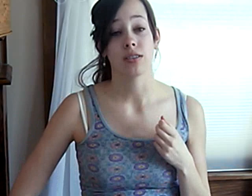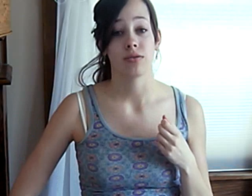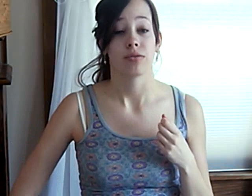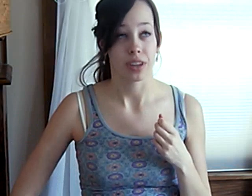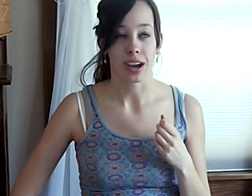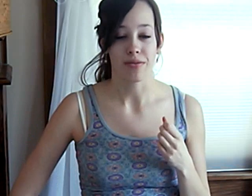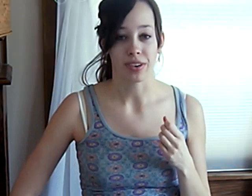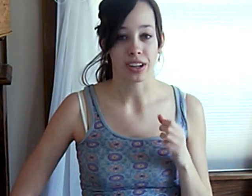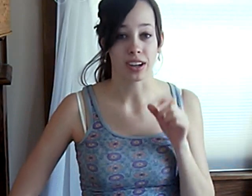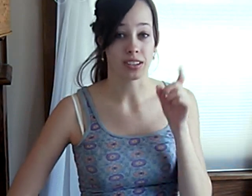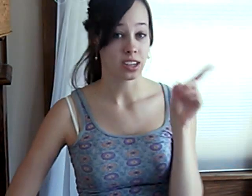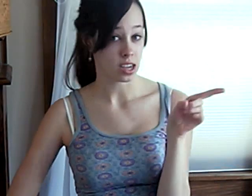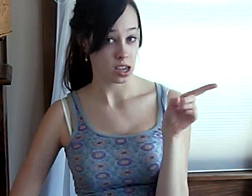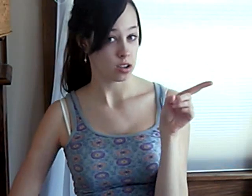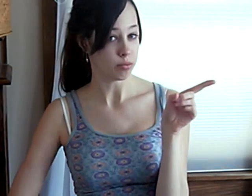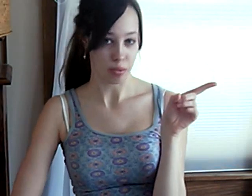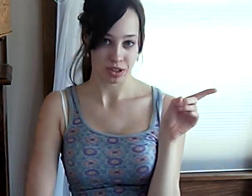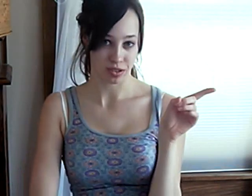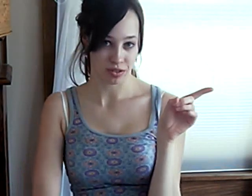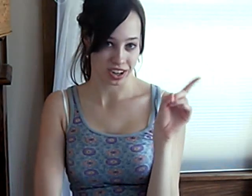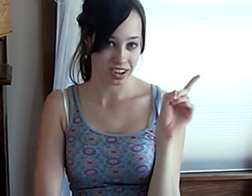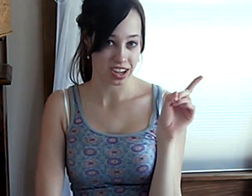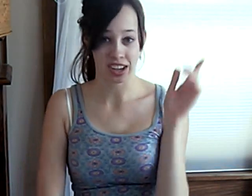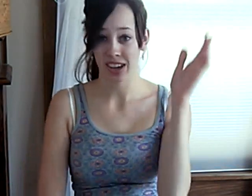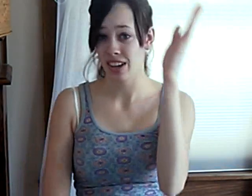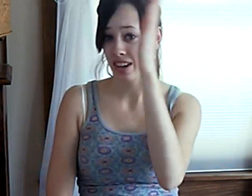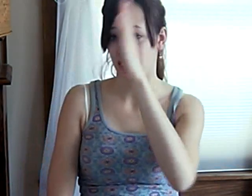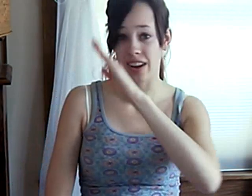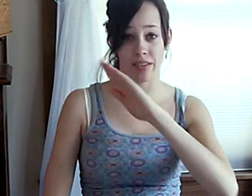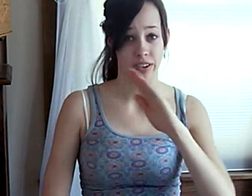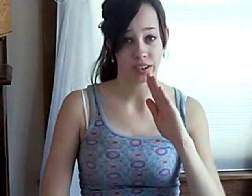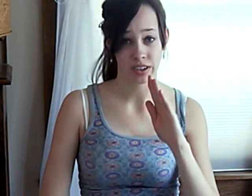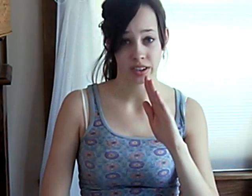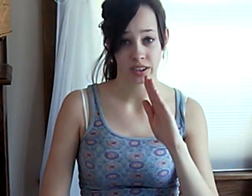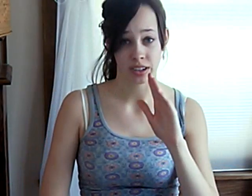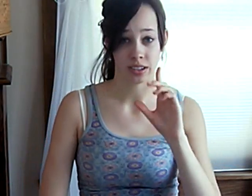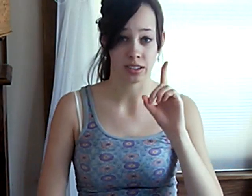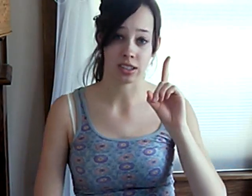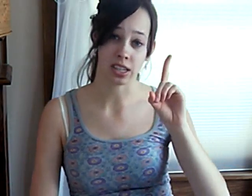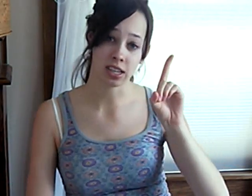think I'm funny because he, remember he's over here. He never did.